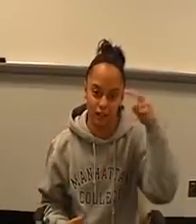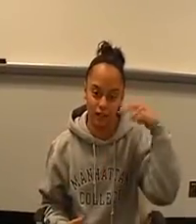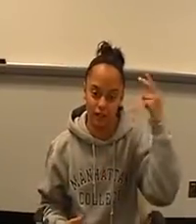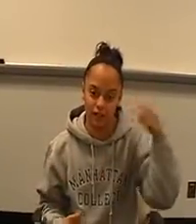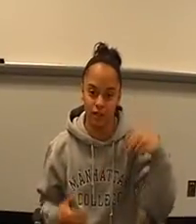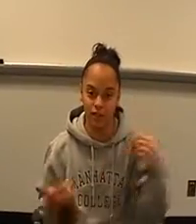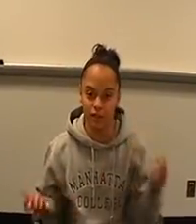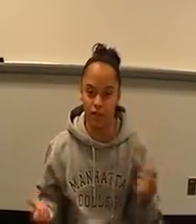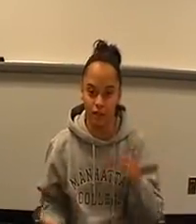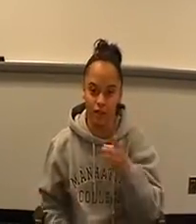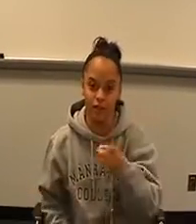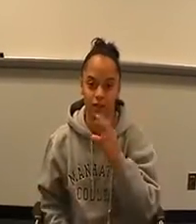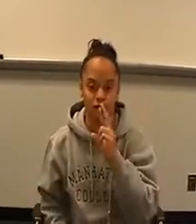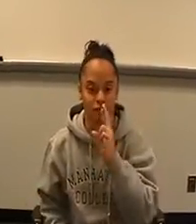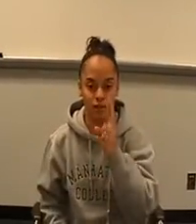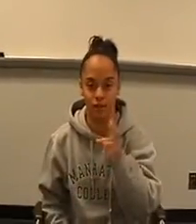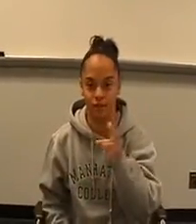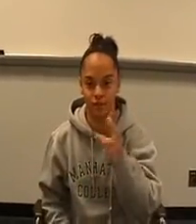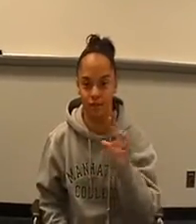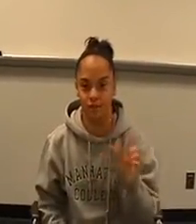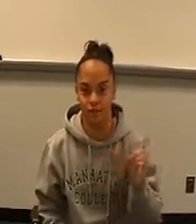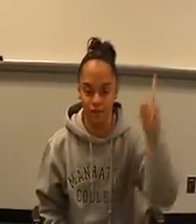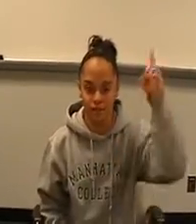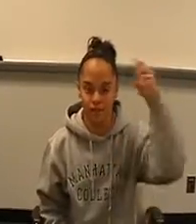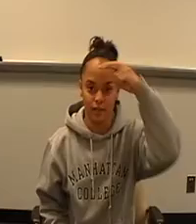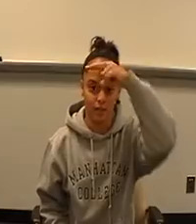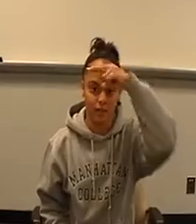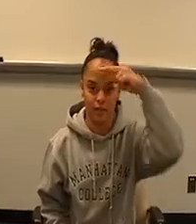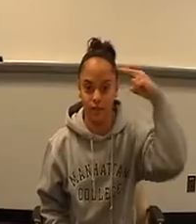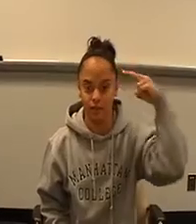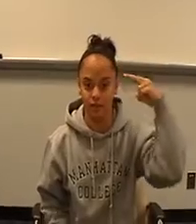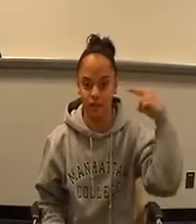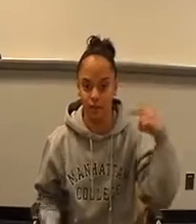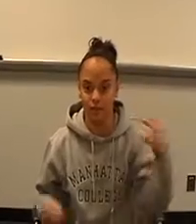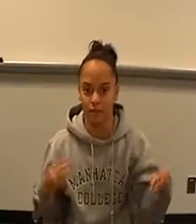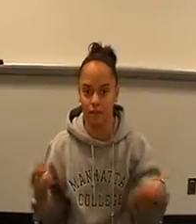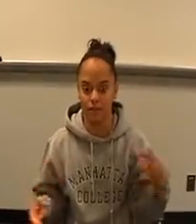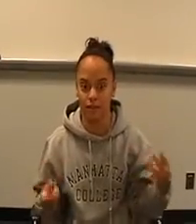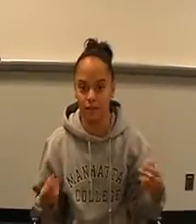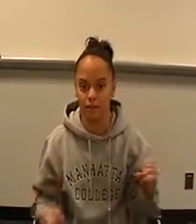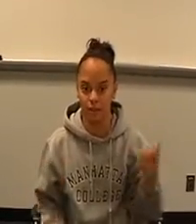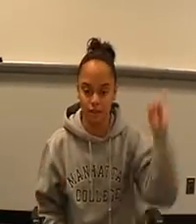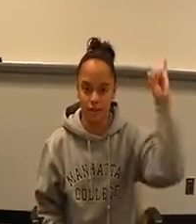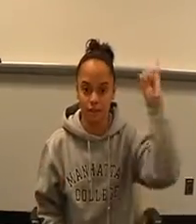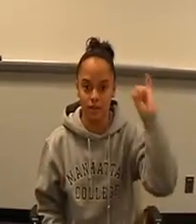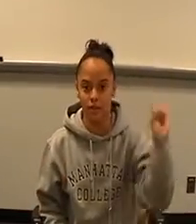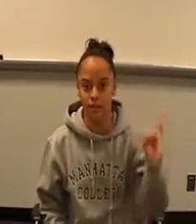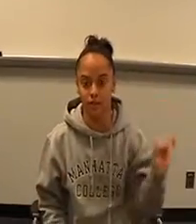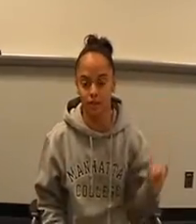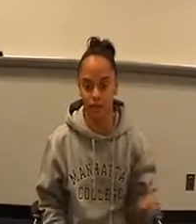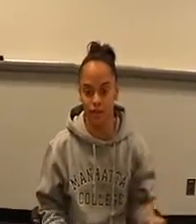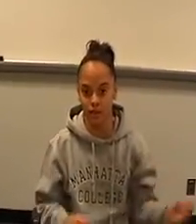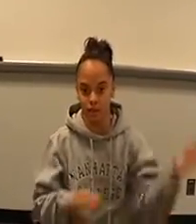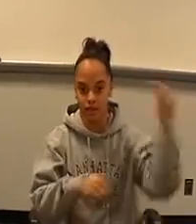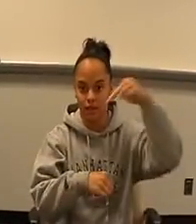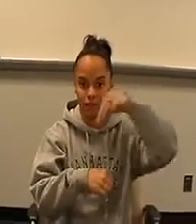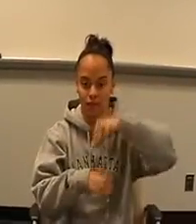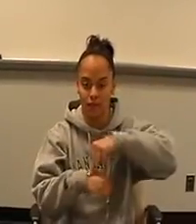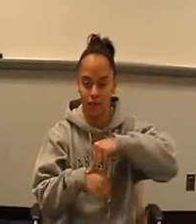wonder where you are up above the world so high like a